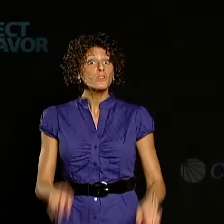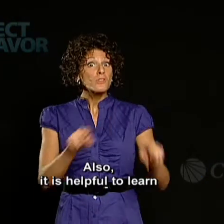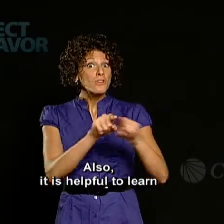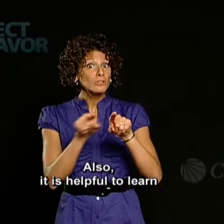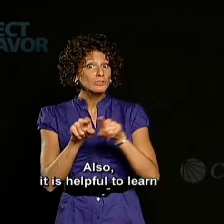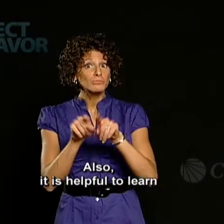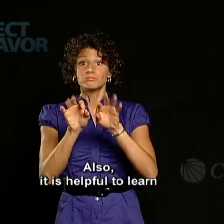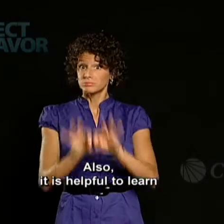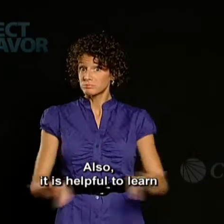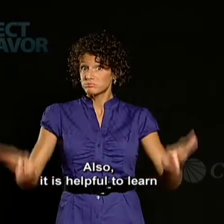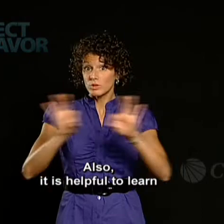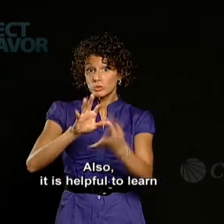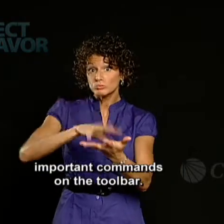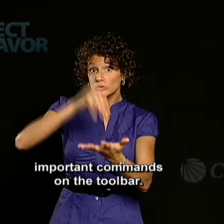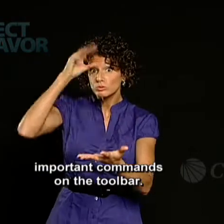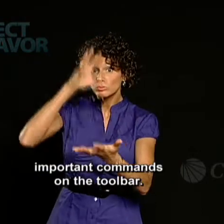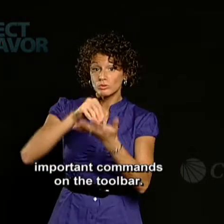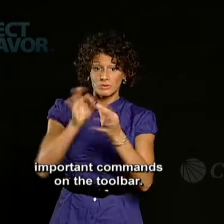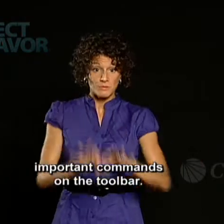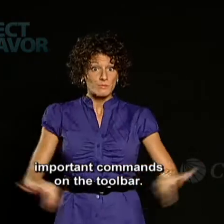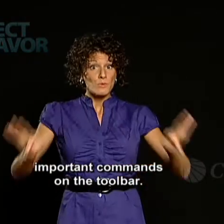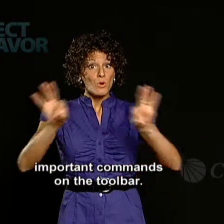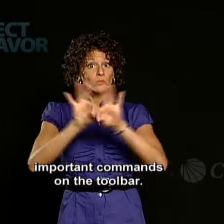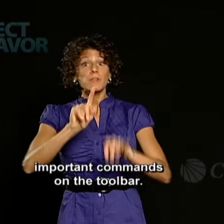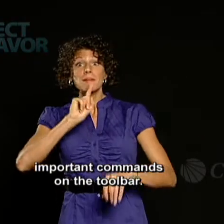Also, it is helpful to learn important commands on the toolbar.